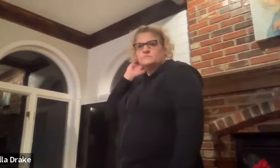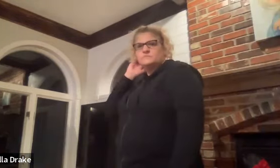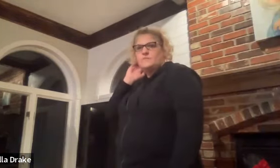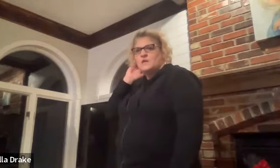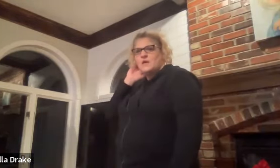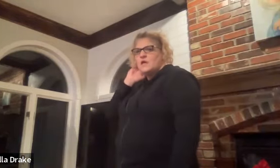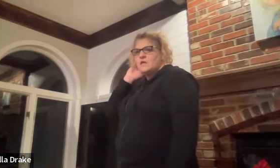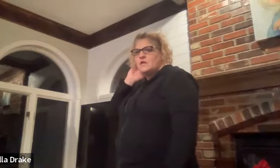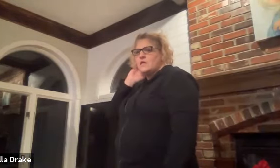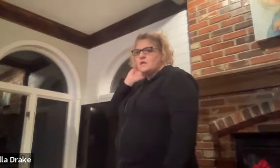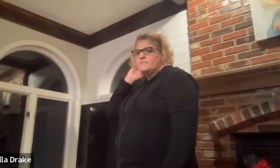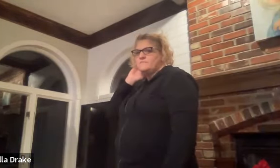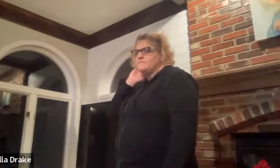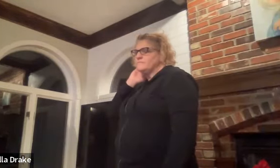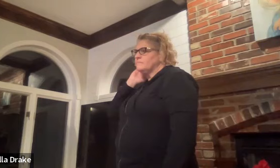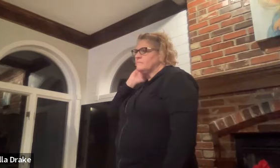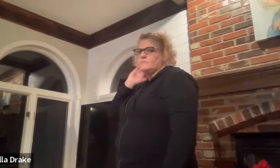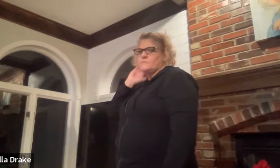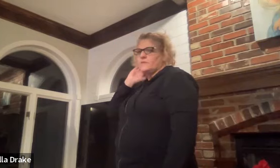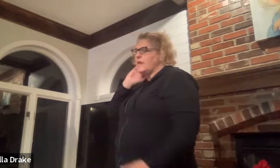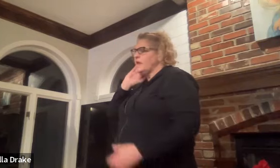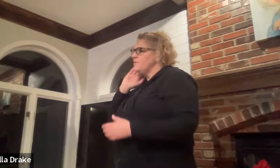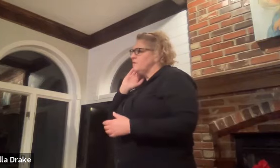um cameron